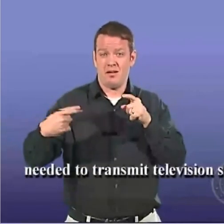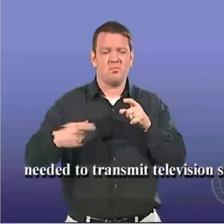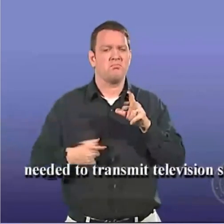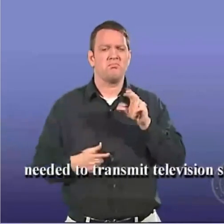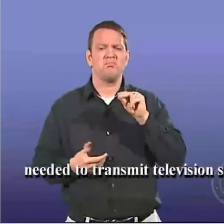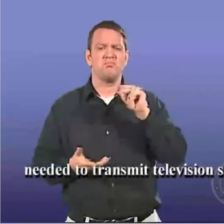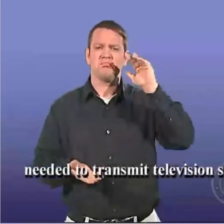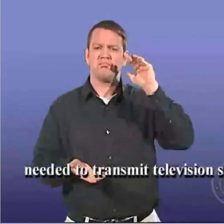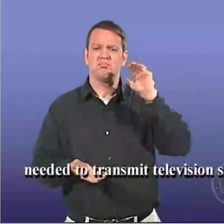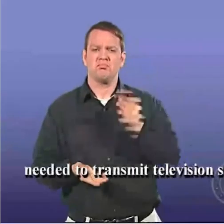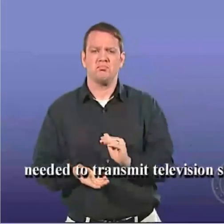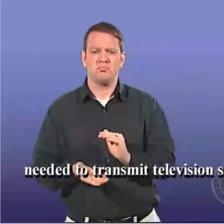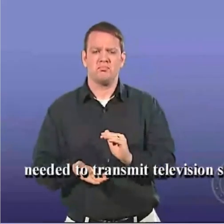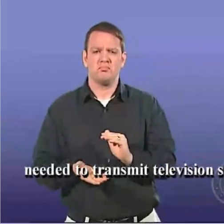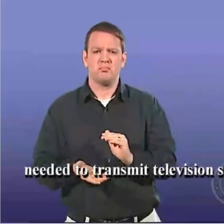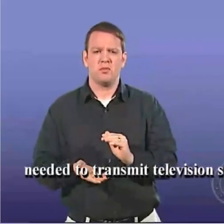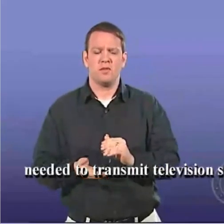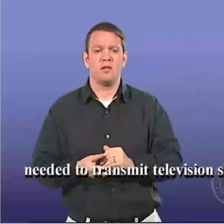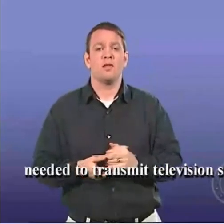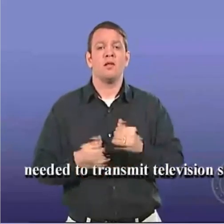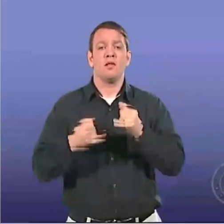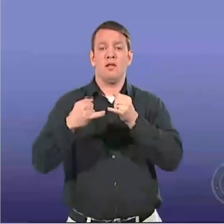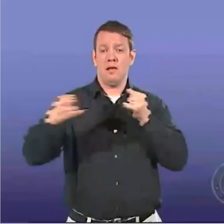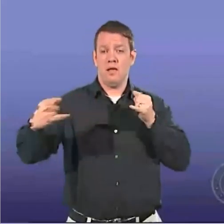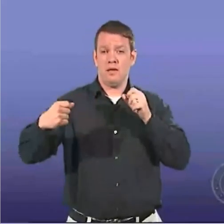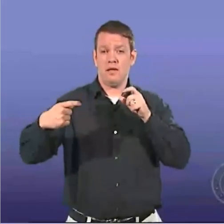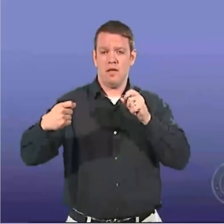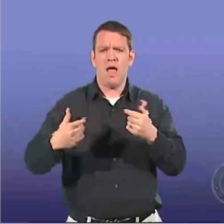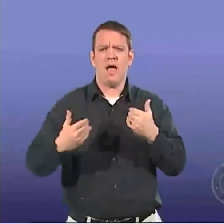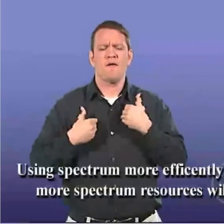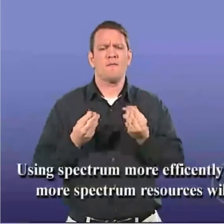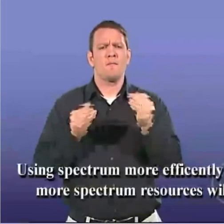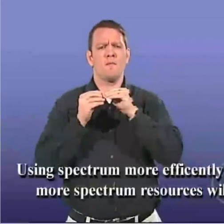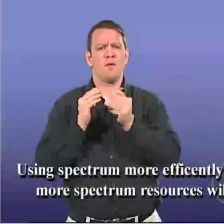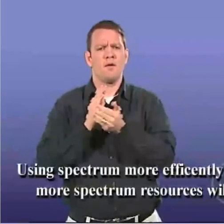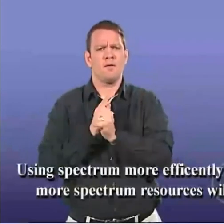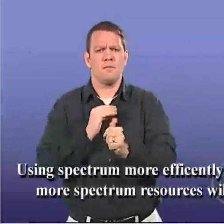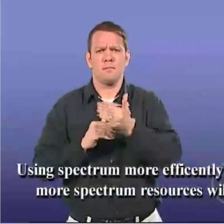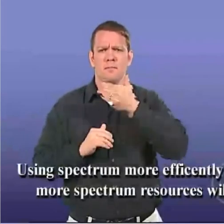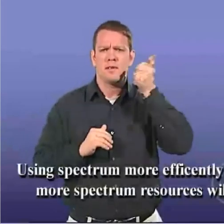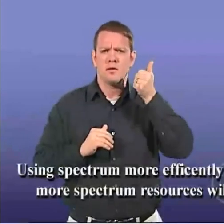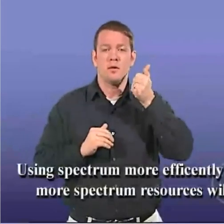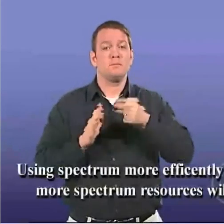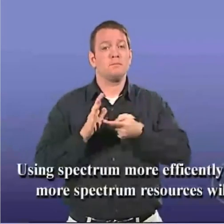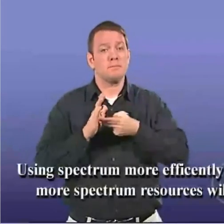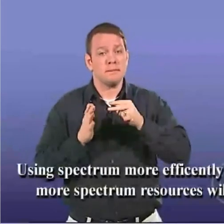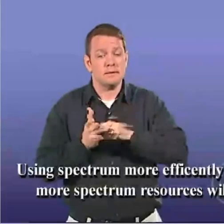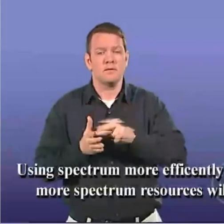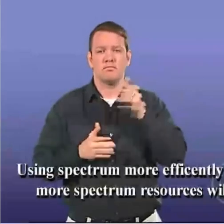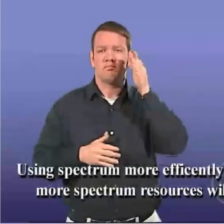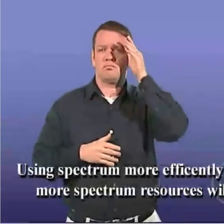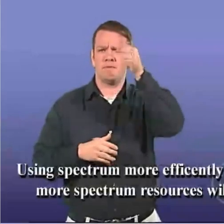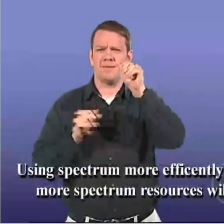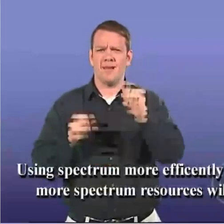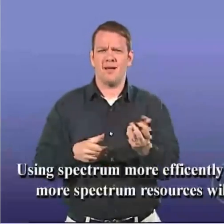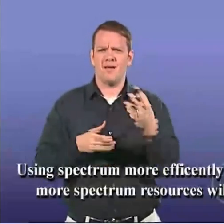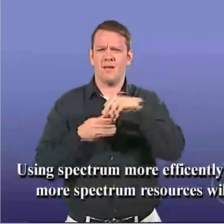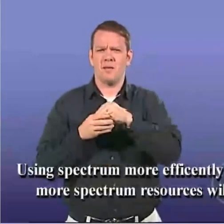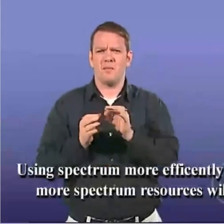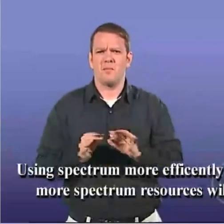to transmit television shows. Using spectrum more efficiently means more spectrum resources